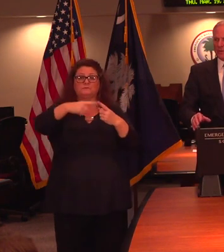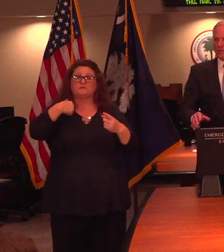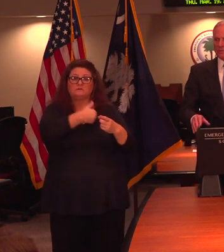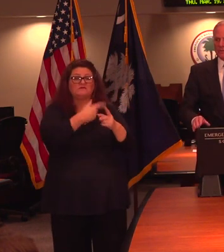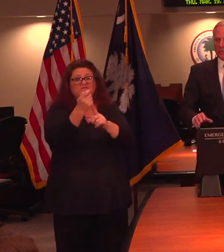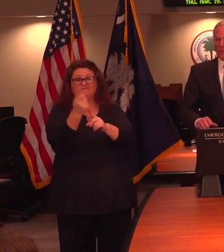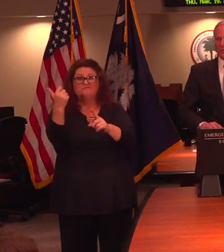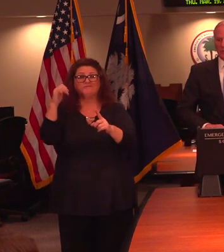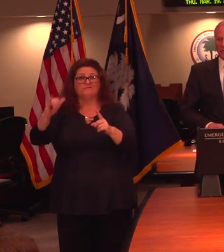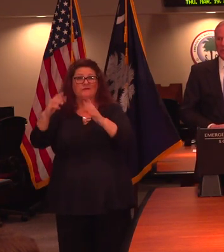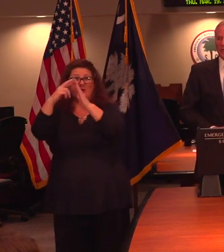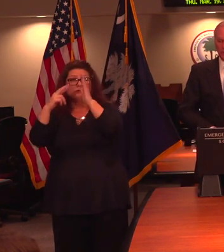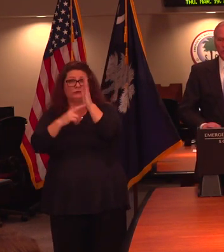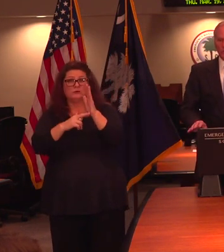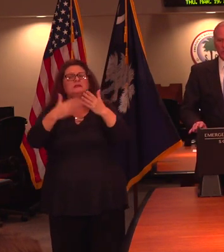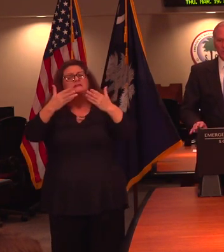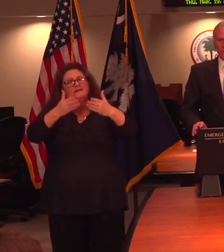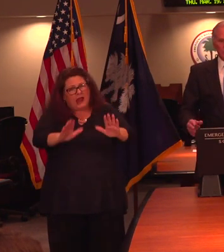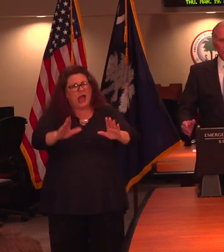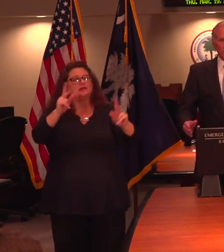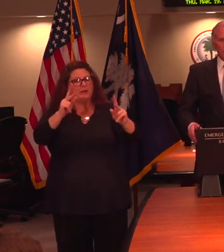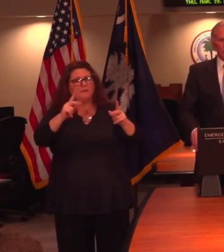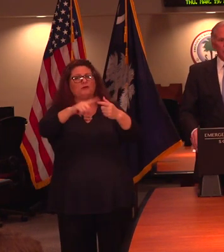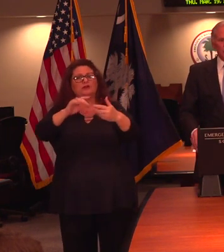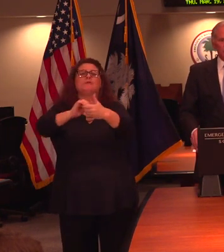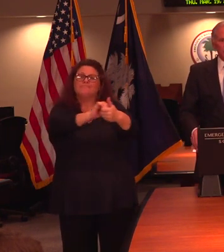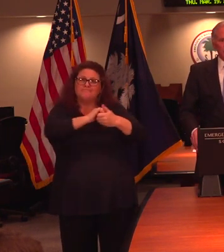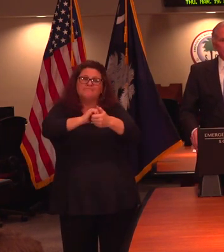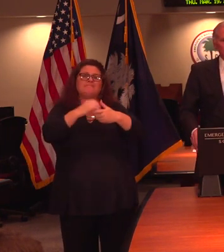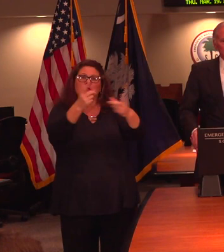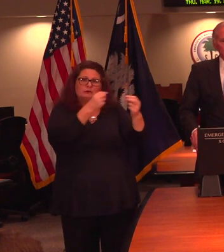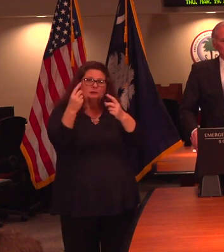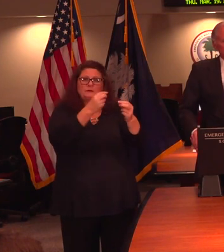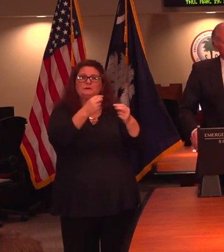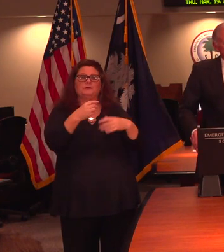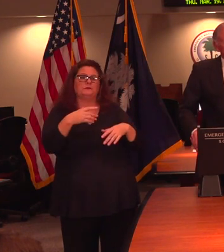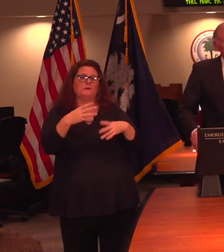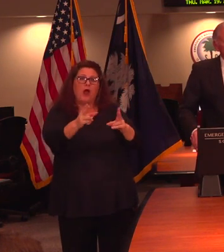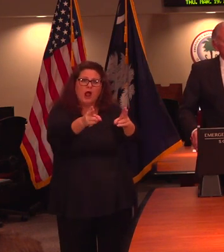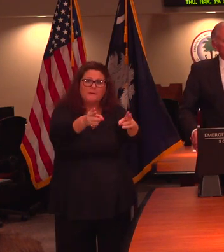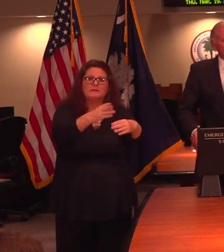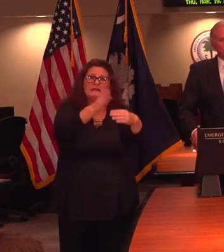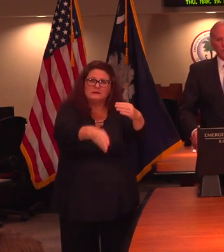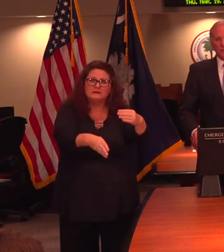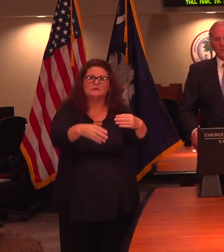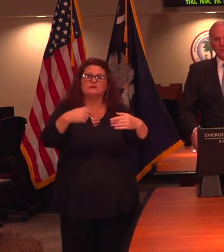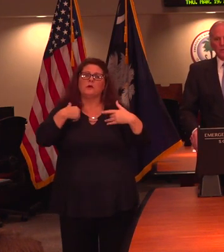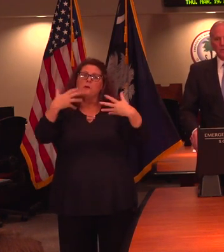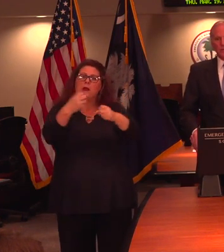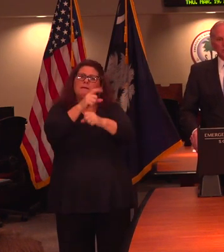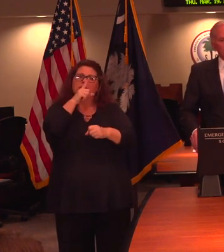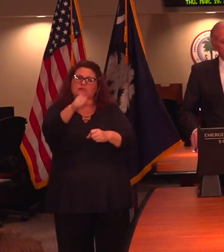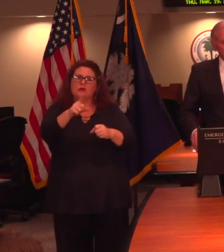the different agencies in ways that aren't usually done for this period of time, we are bringing the full strength,